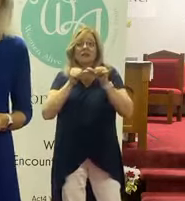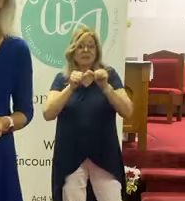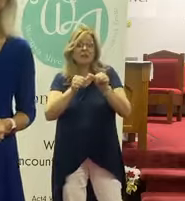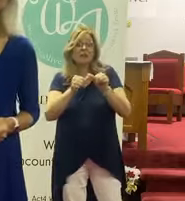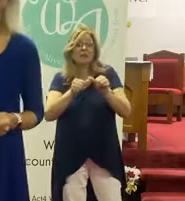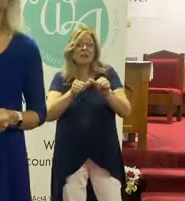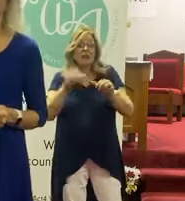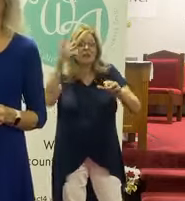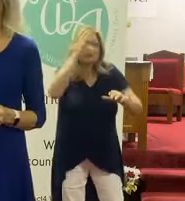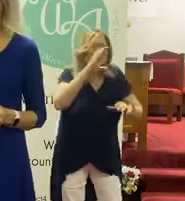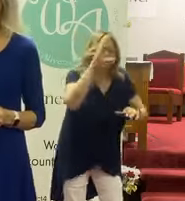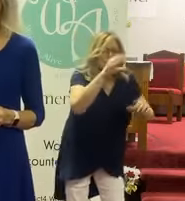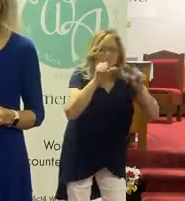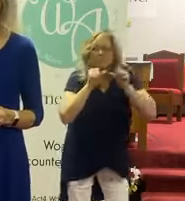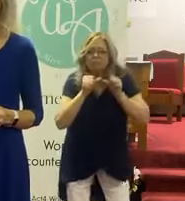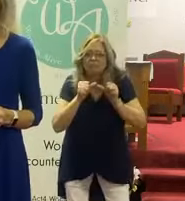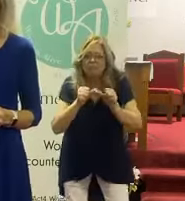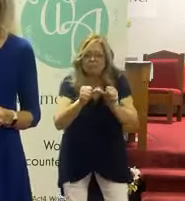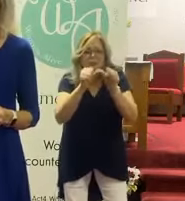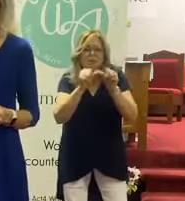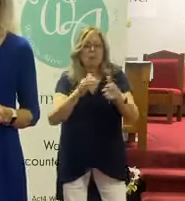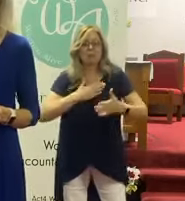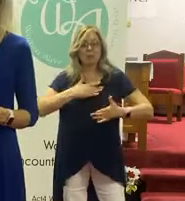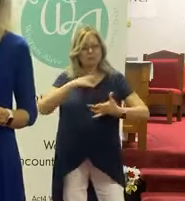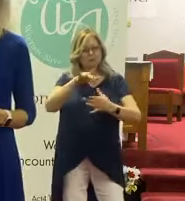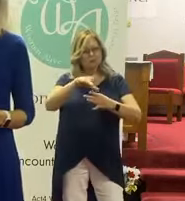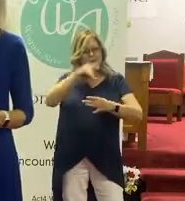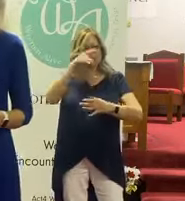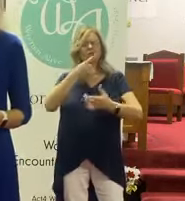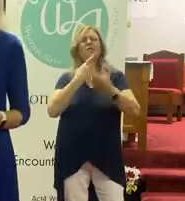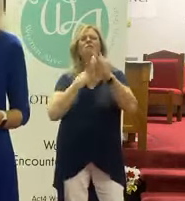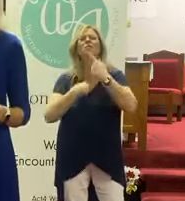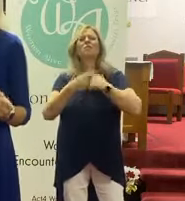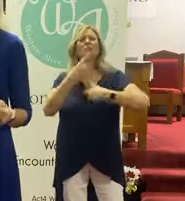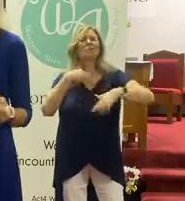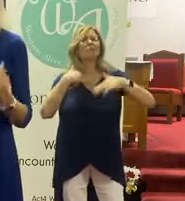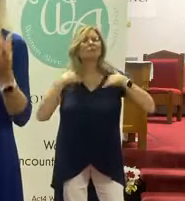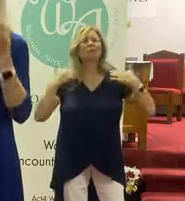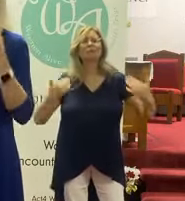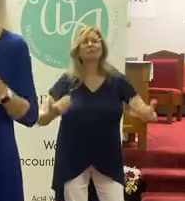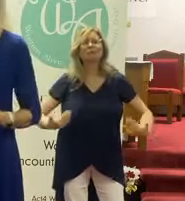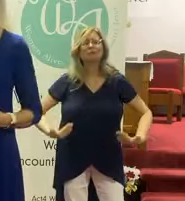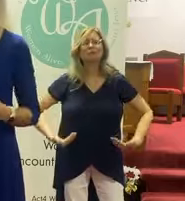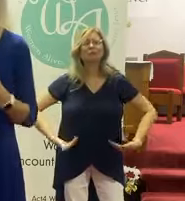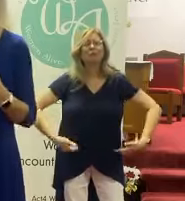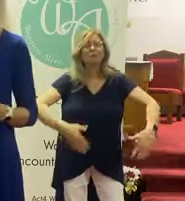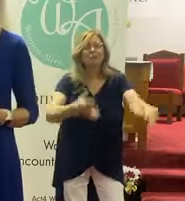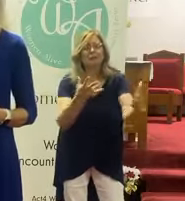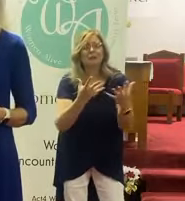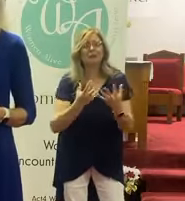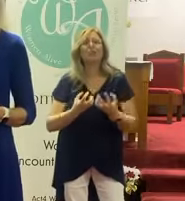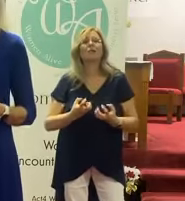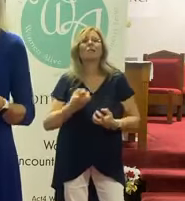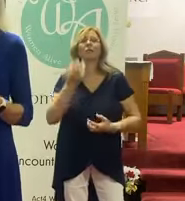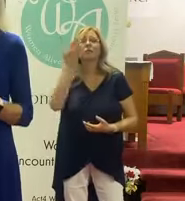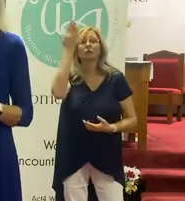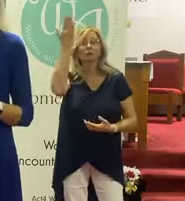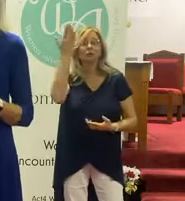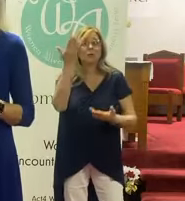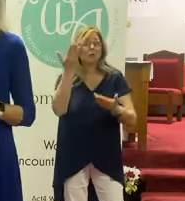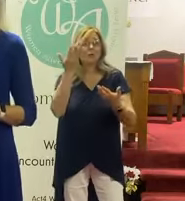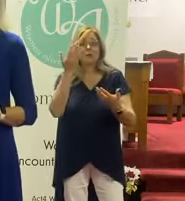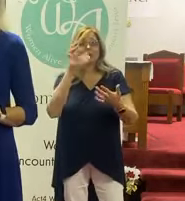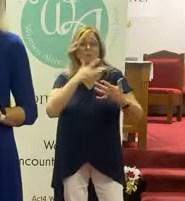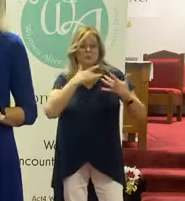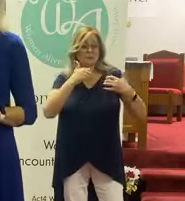I earnestly search for you. My soul thirsts for you. My whole body longs for you. In this